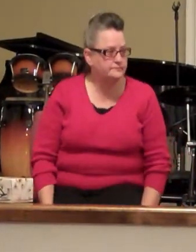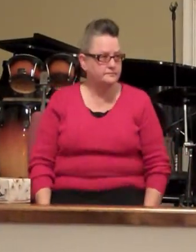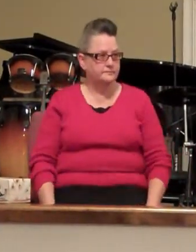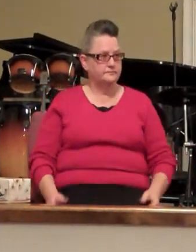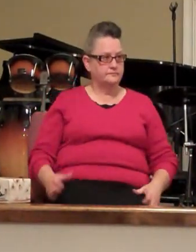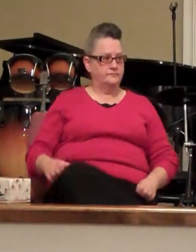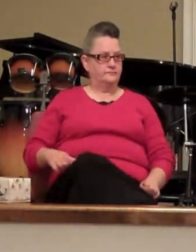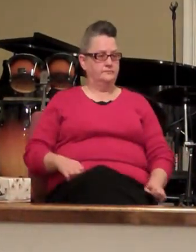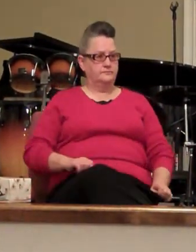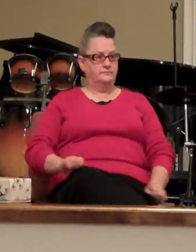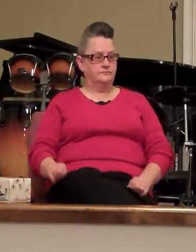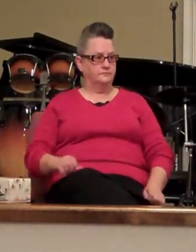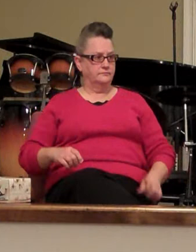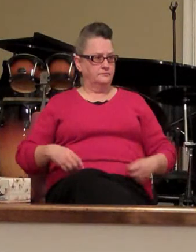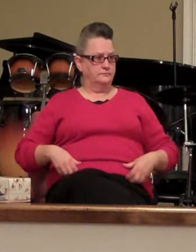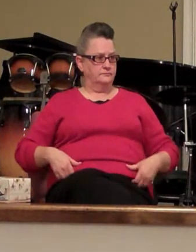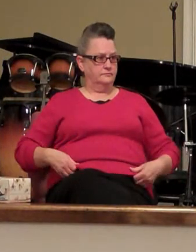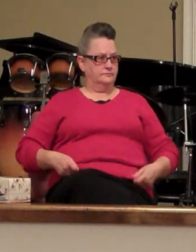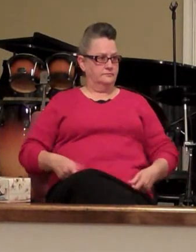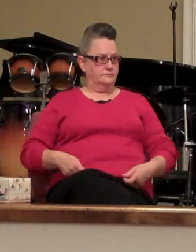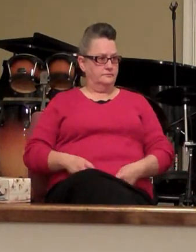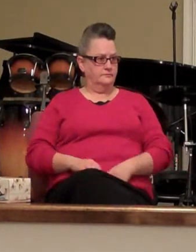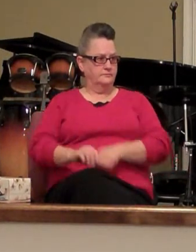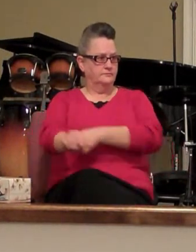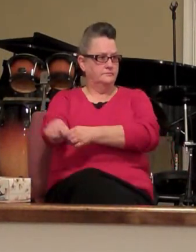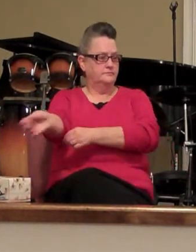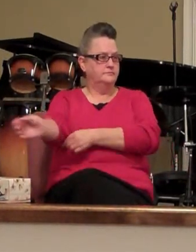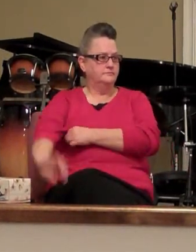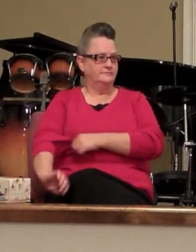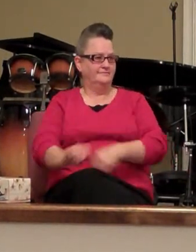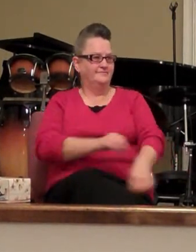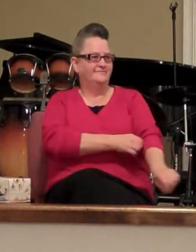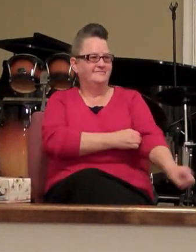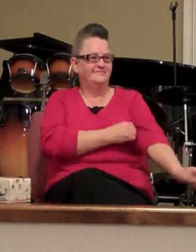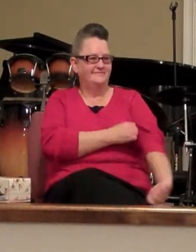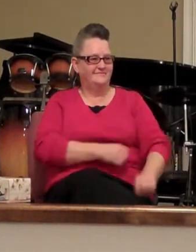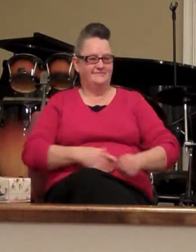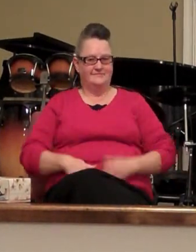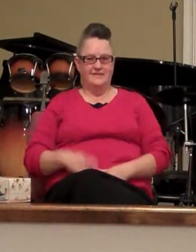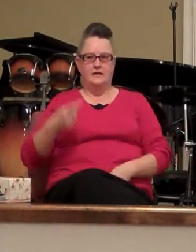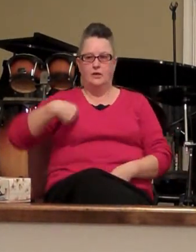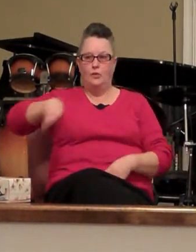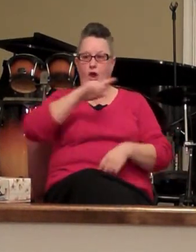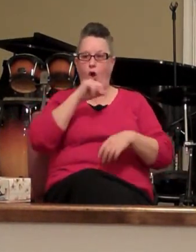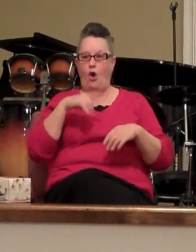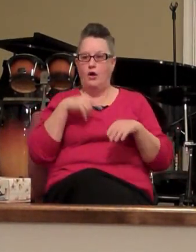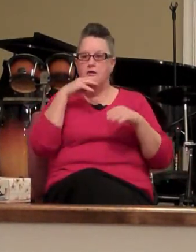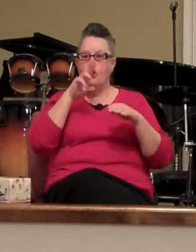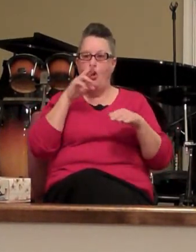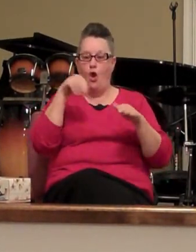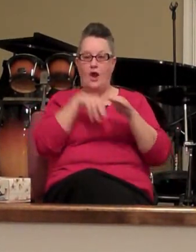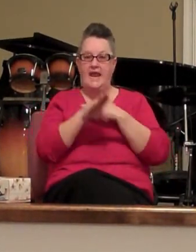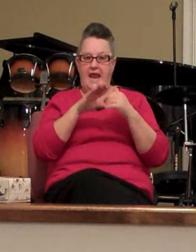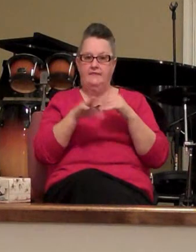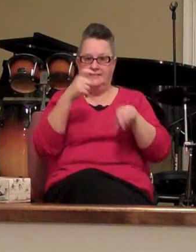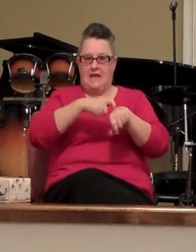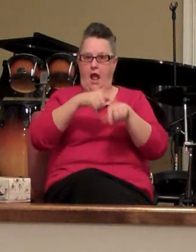you'll preach with me we are in the height of football season and sports season and